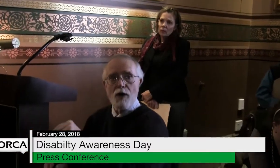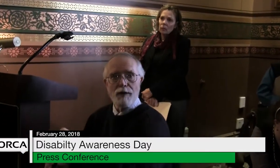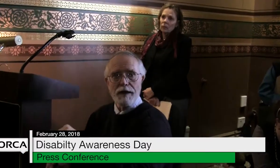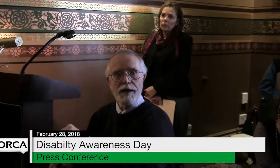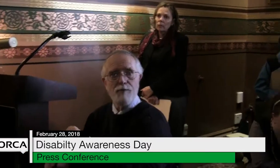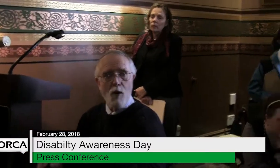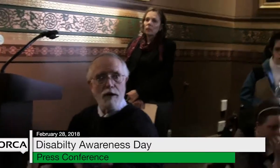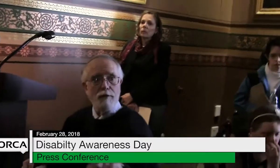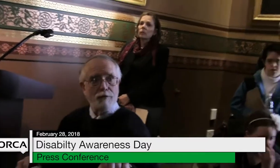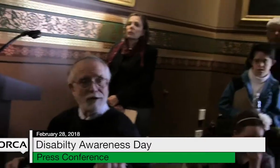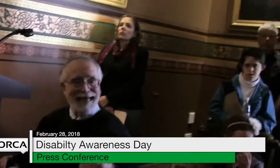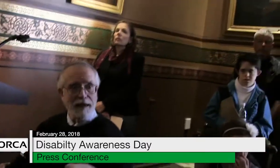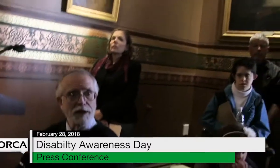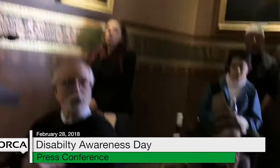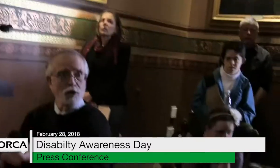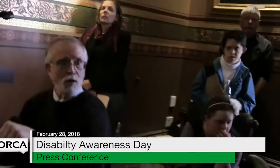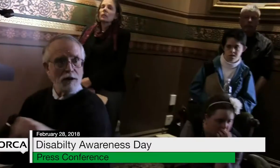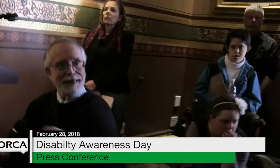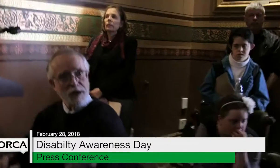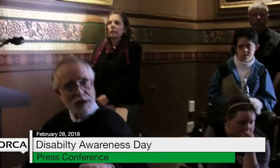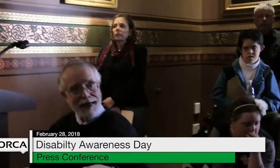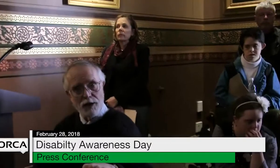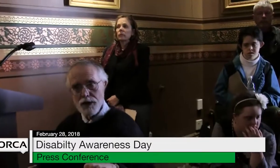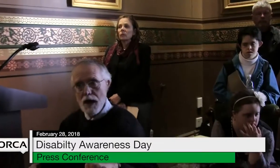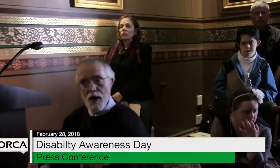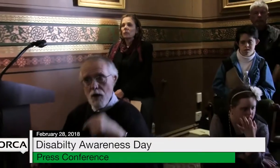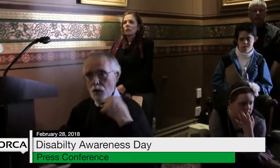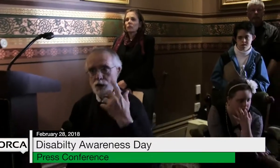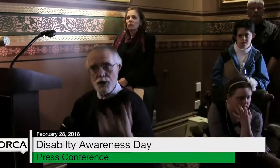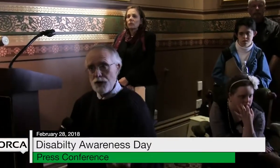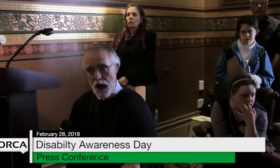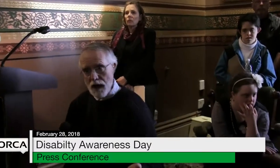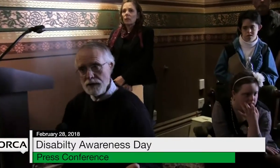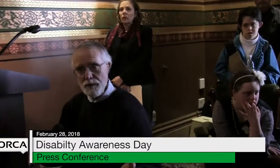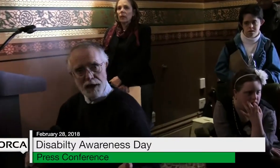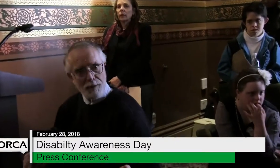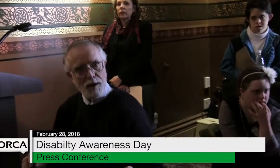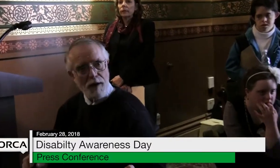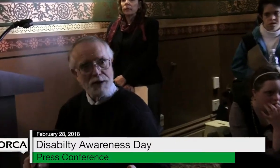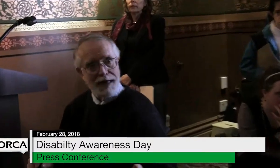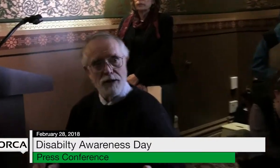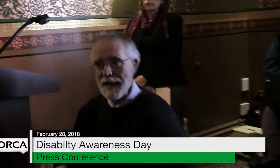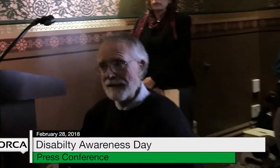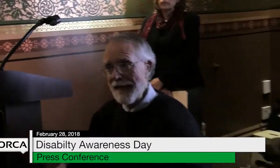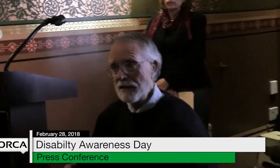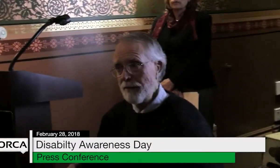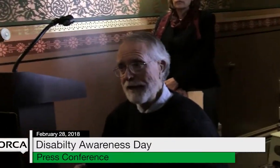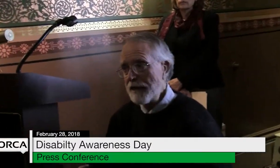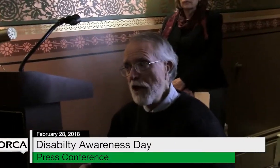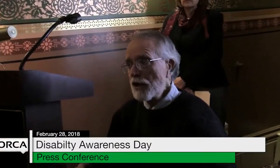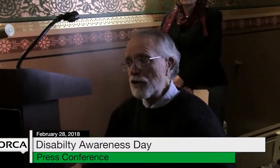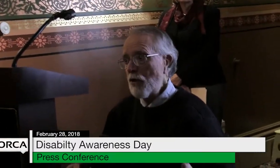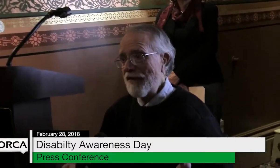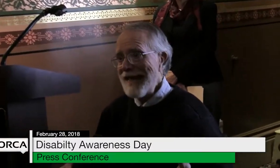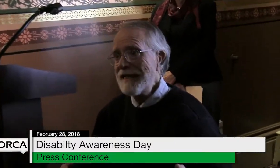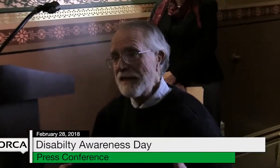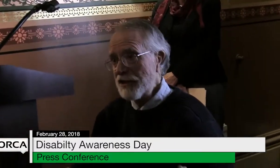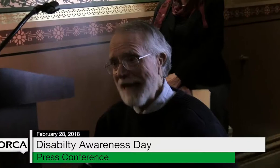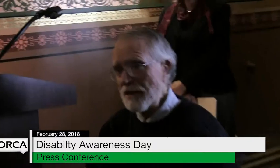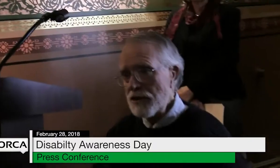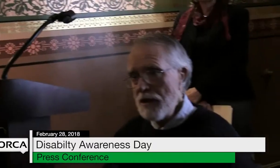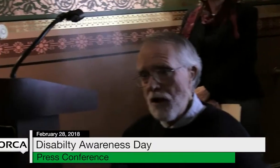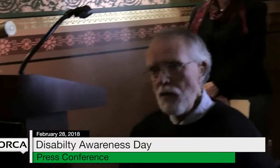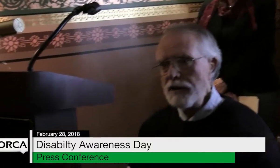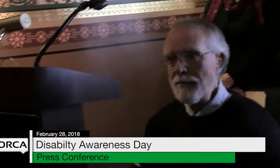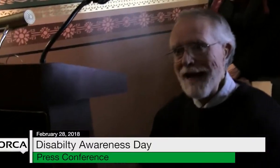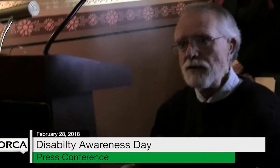are really important for telling your legislators, would you talk to people upstairs on that committee so they get